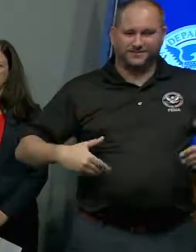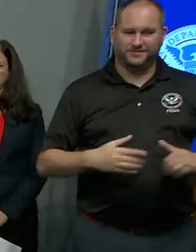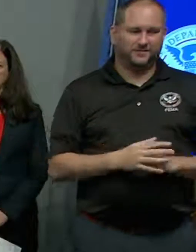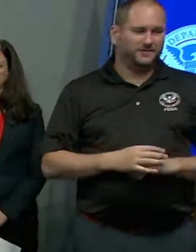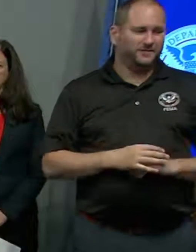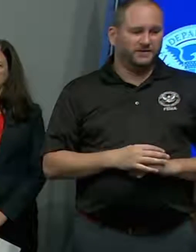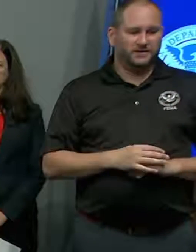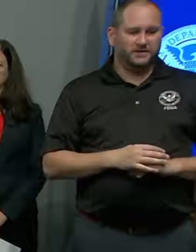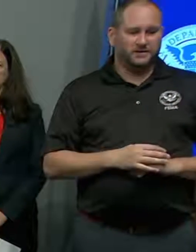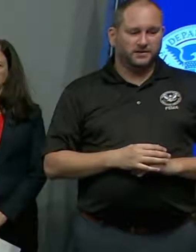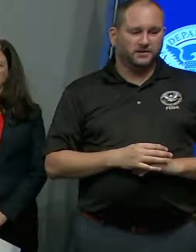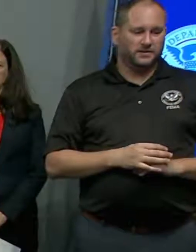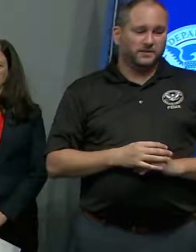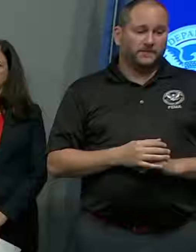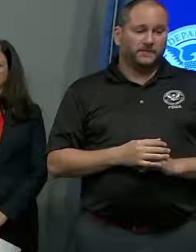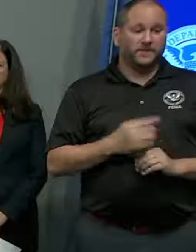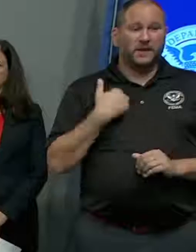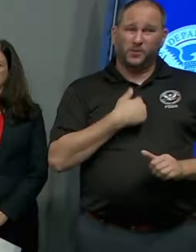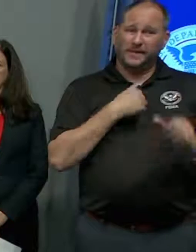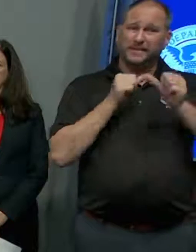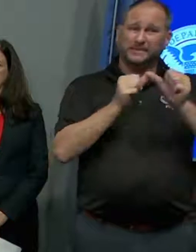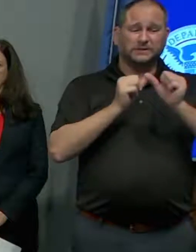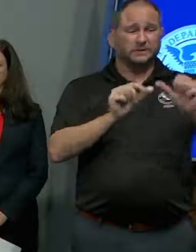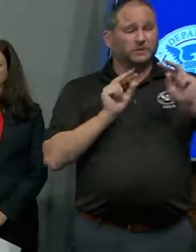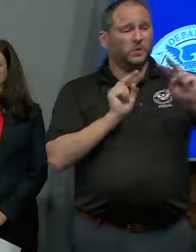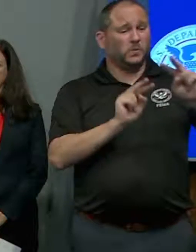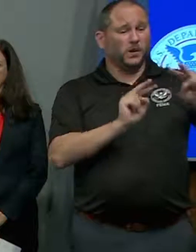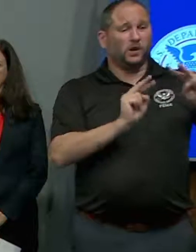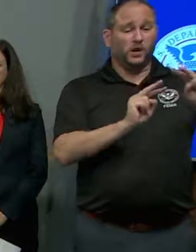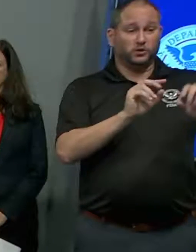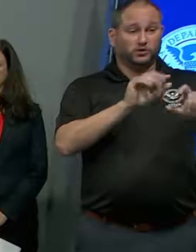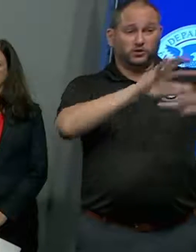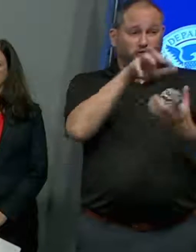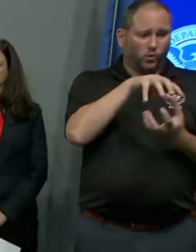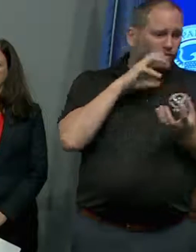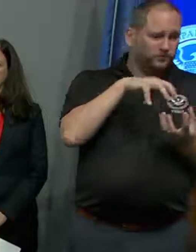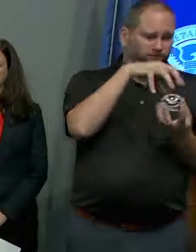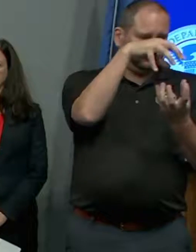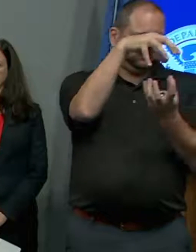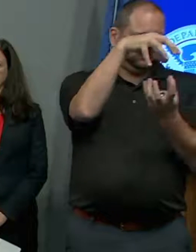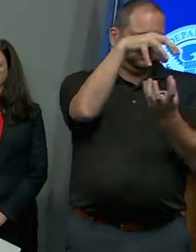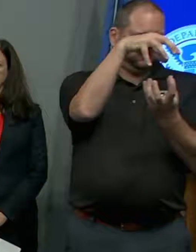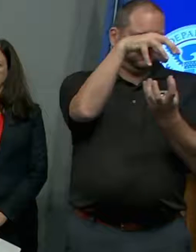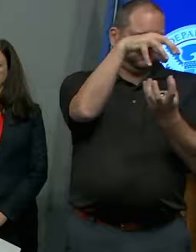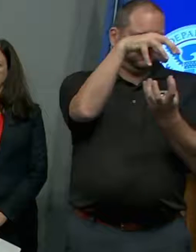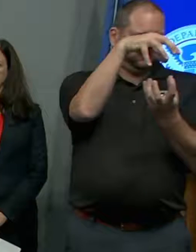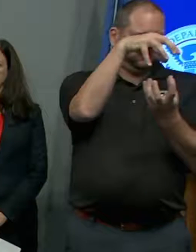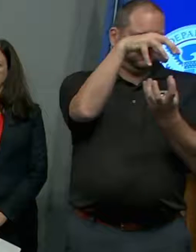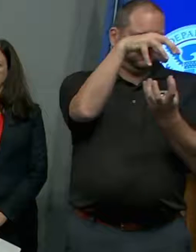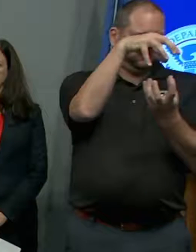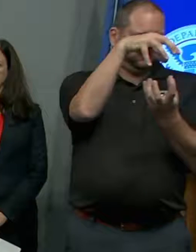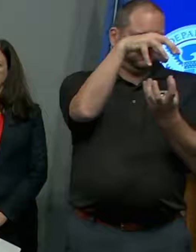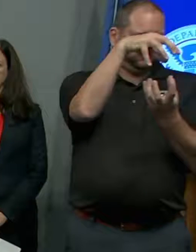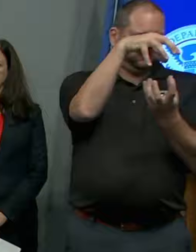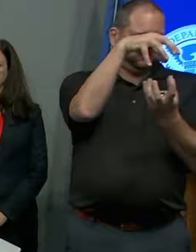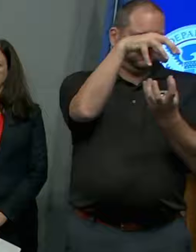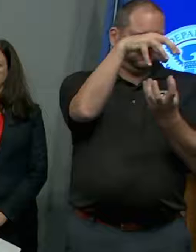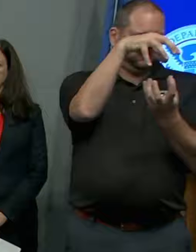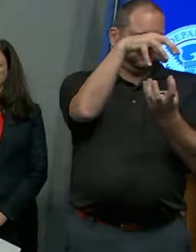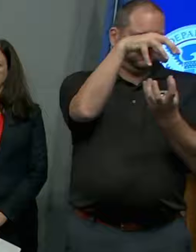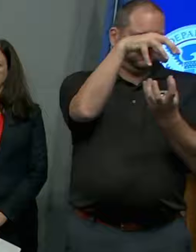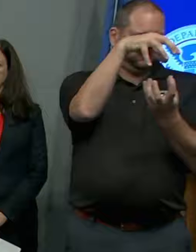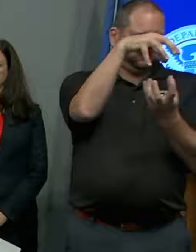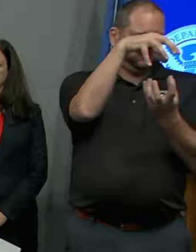as we continue to watch this storm move on and then as we move into the long road to recovery. I also want to reinforce the